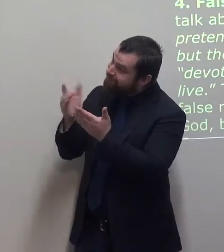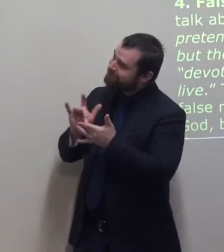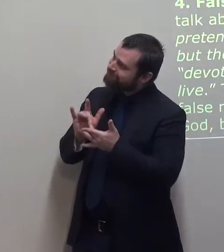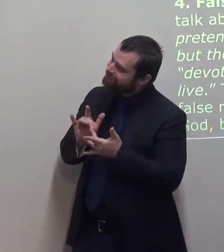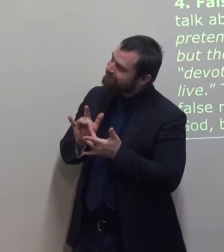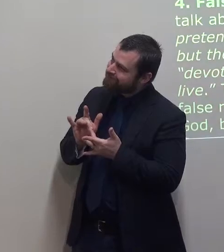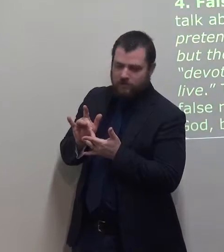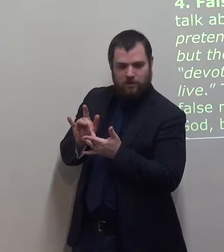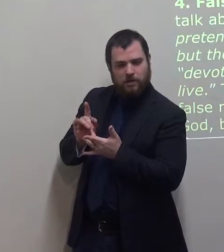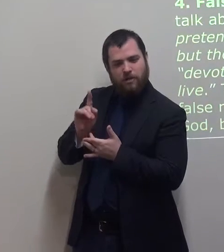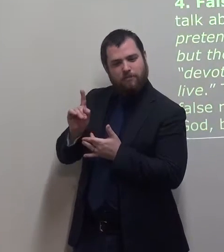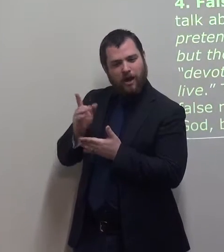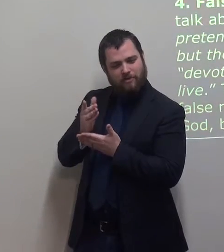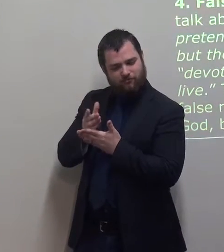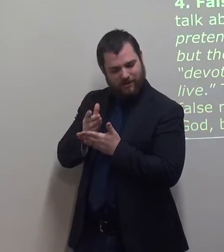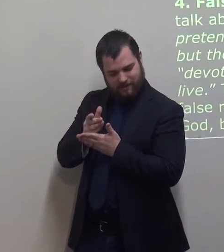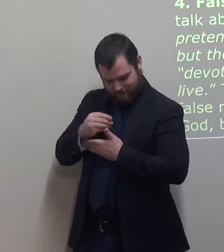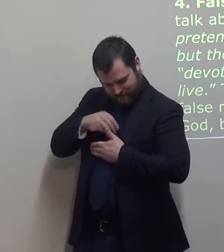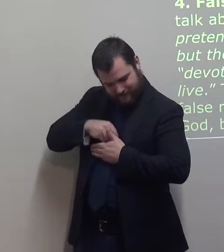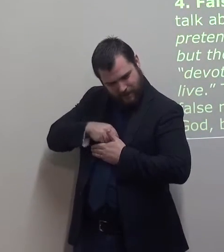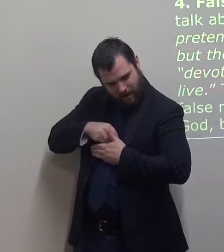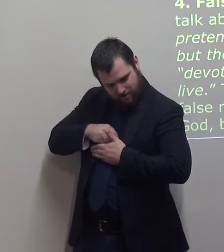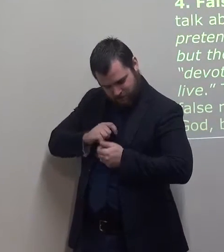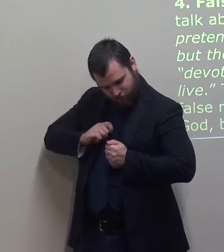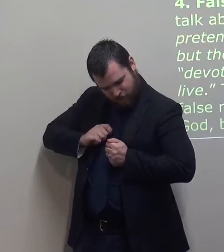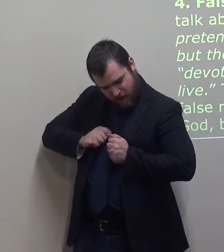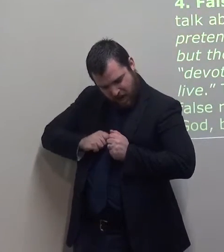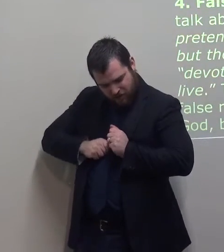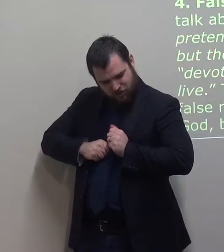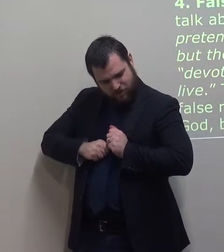But they will refuse to let them devotion and change the way they live and create.